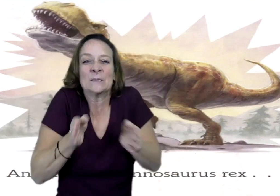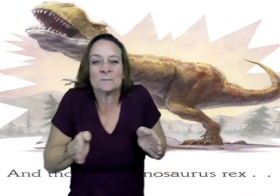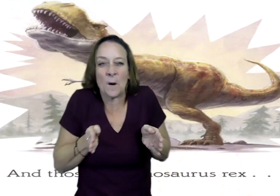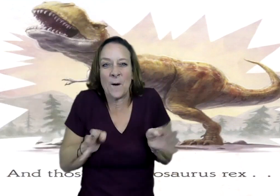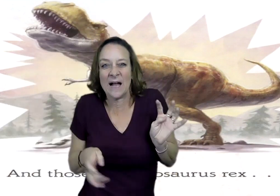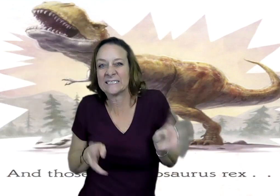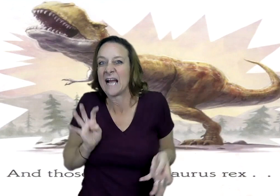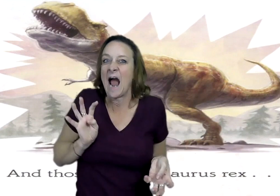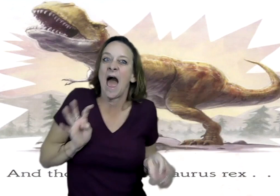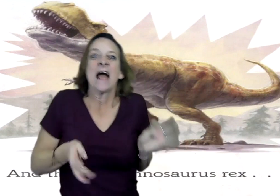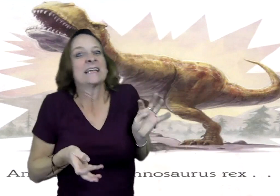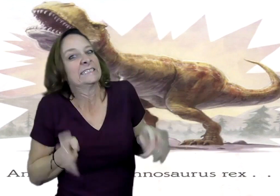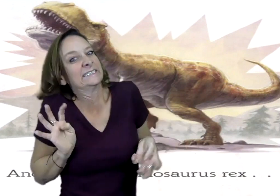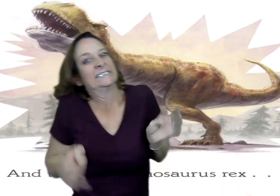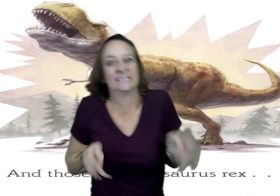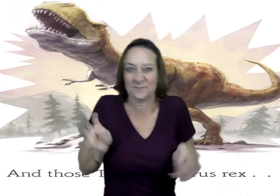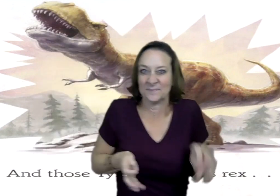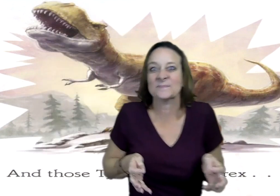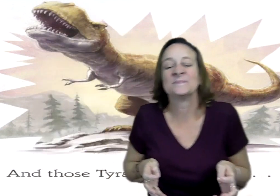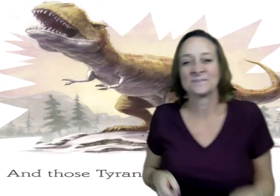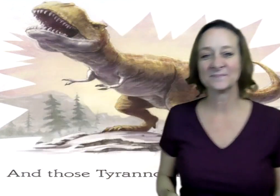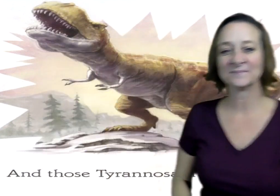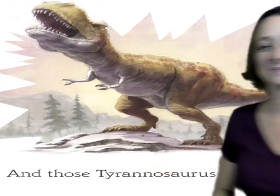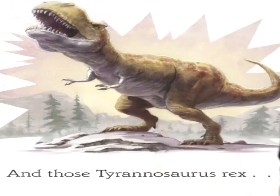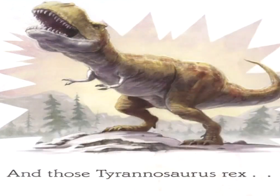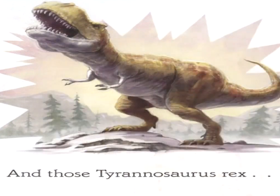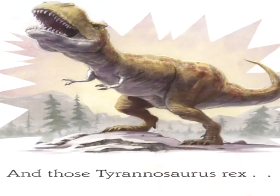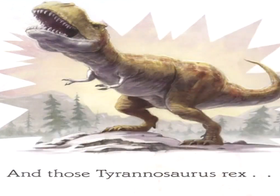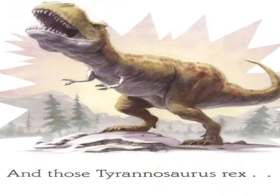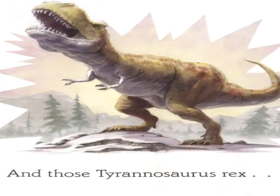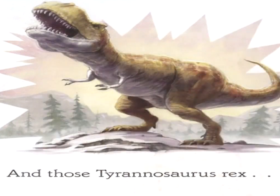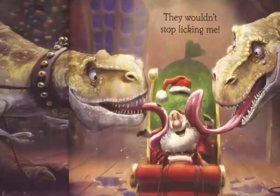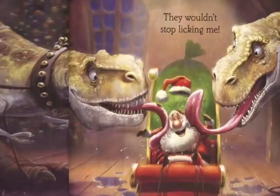Ooh, he's so big with his giant mouth and tiny arms.